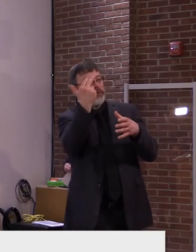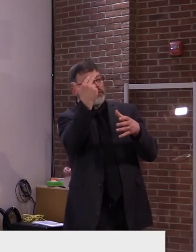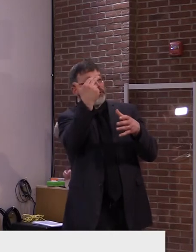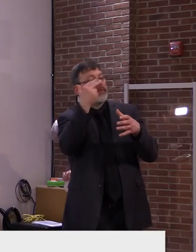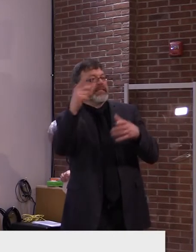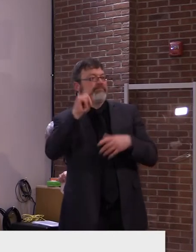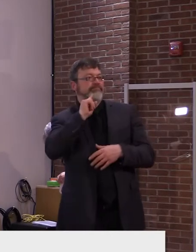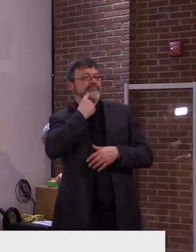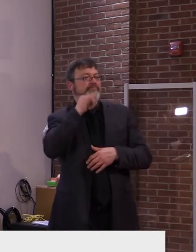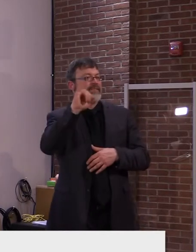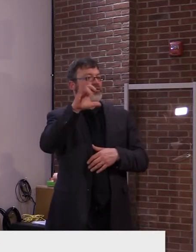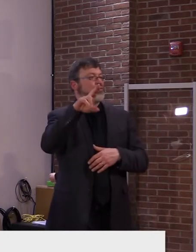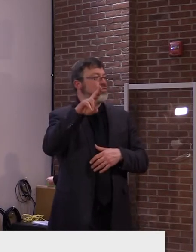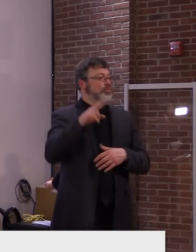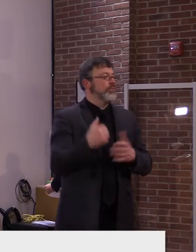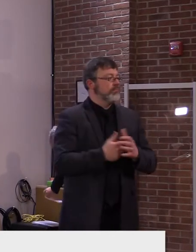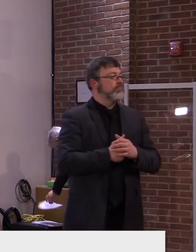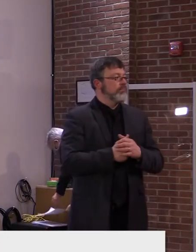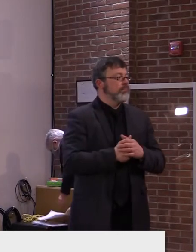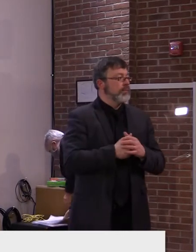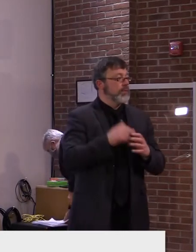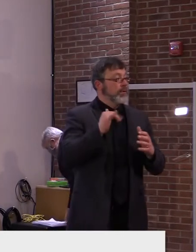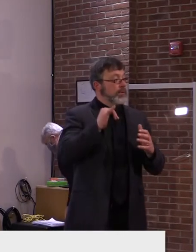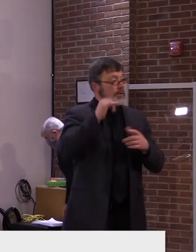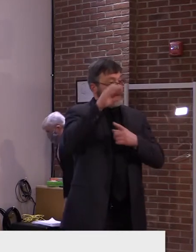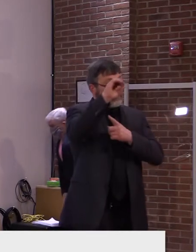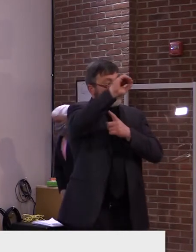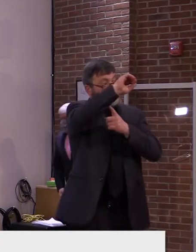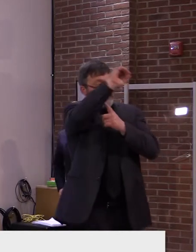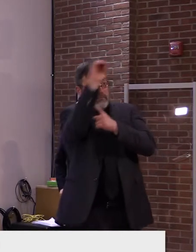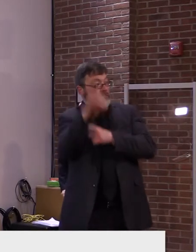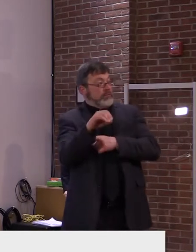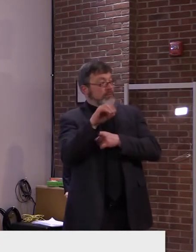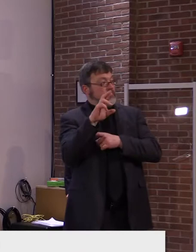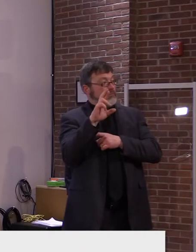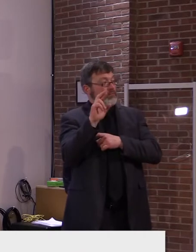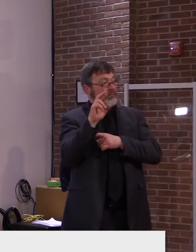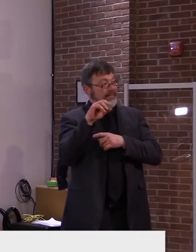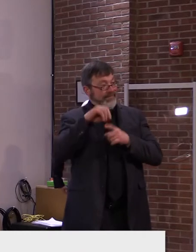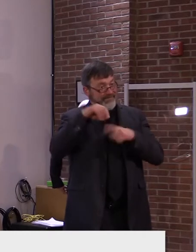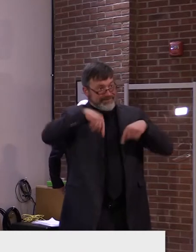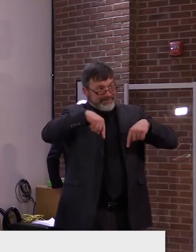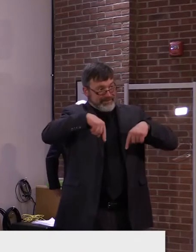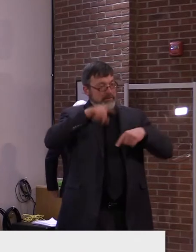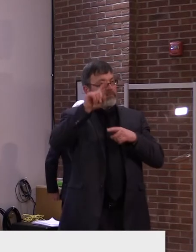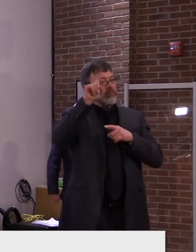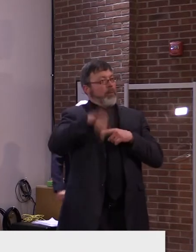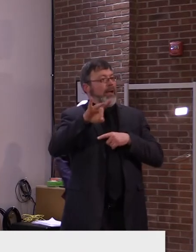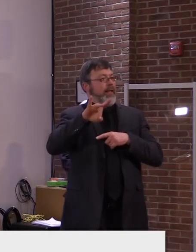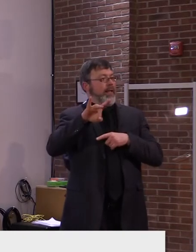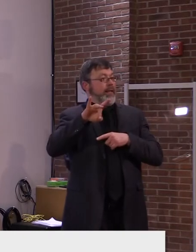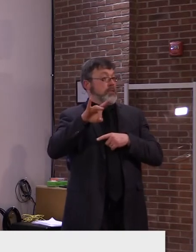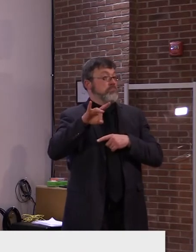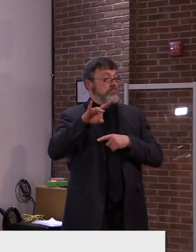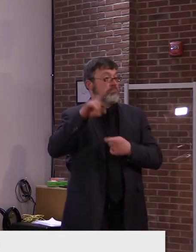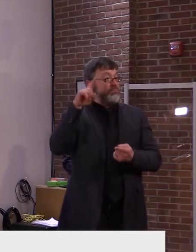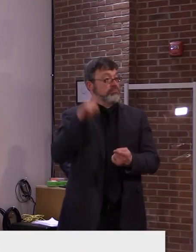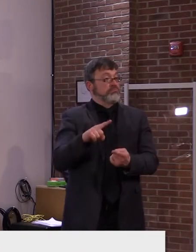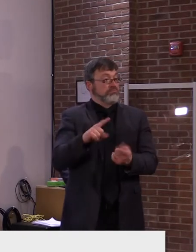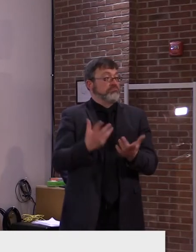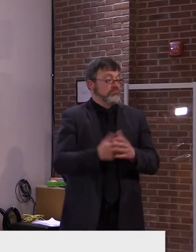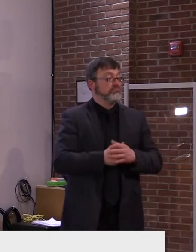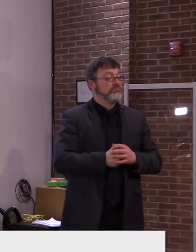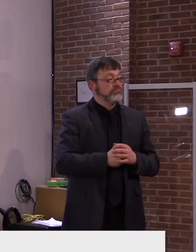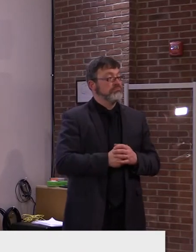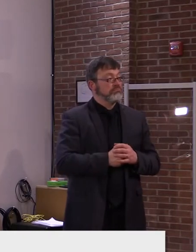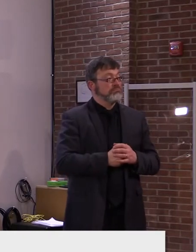As I mentioned on Tuesday, fortunately, the higher rate of spread of the virus has improved in Bennington